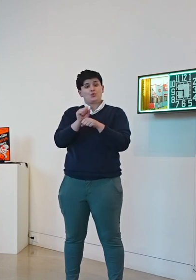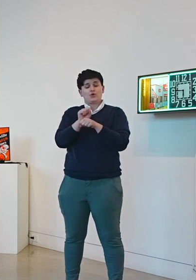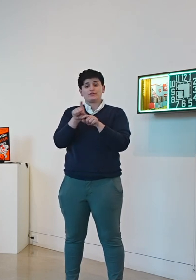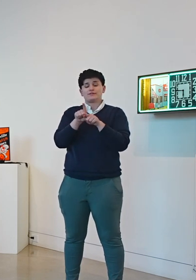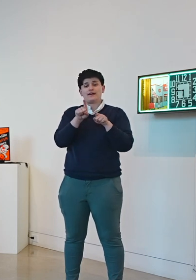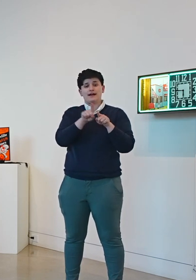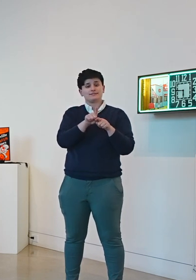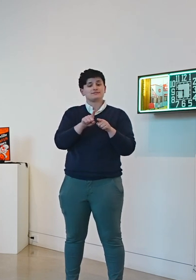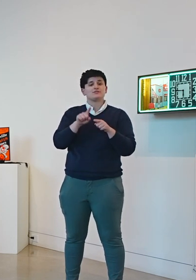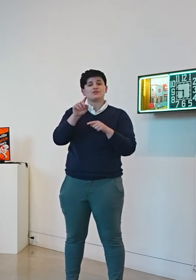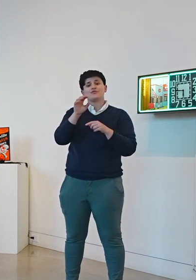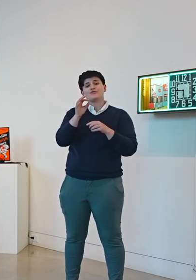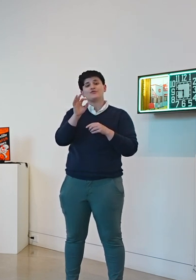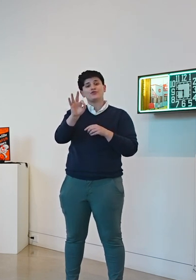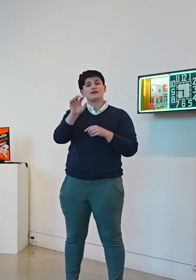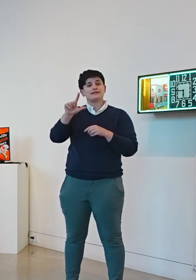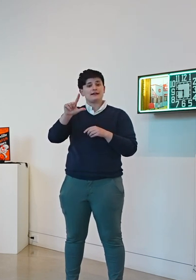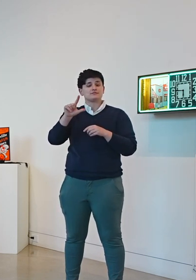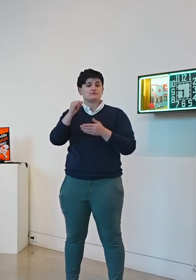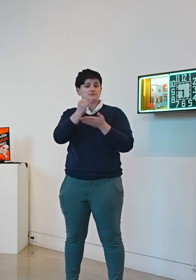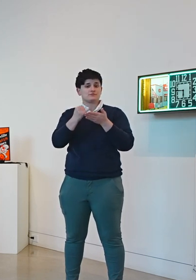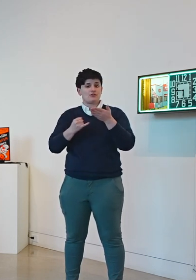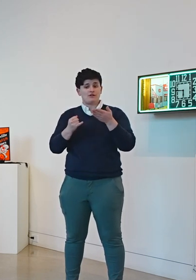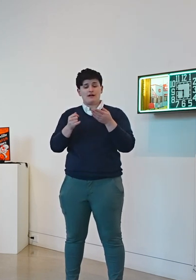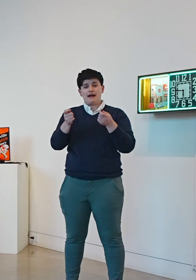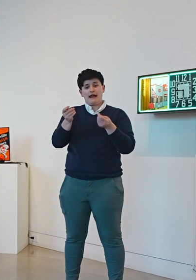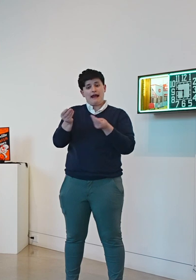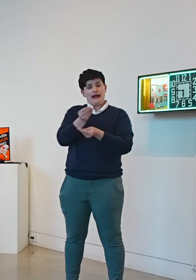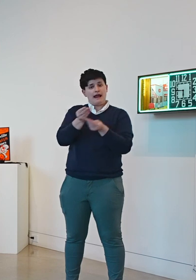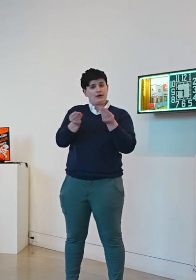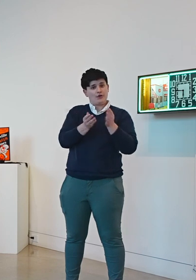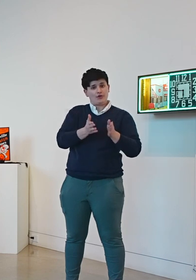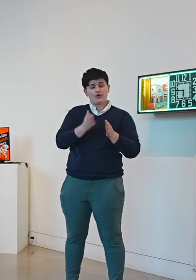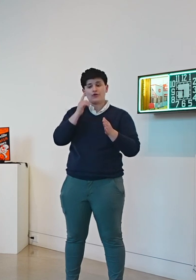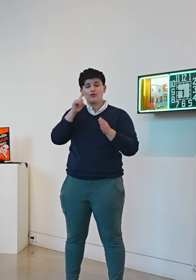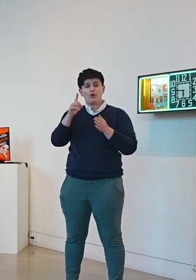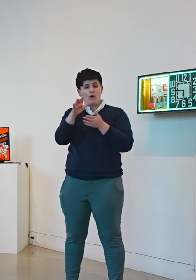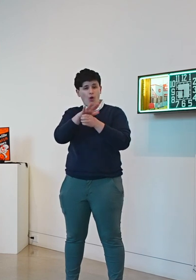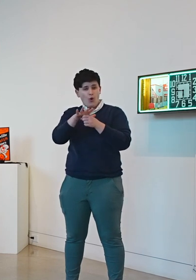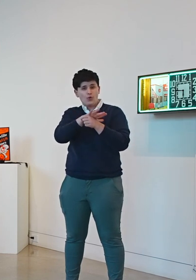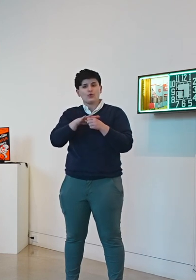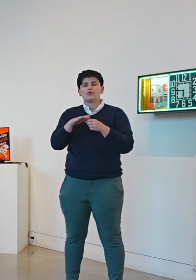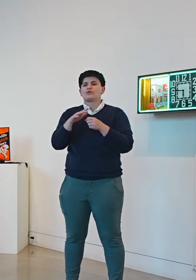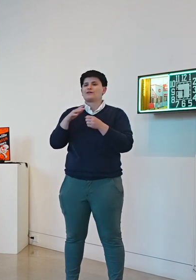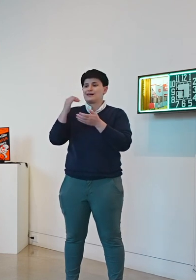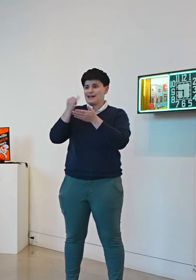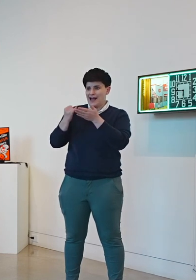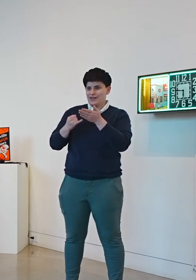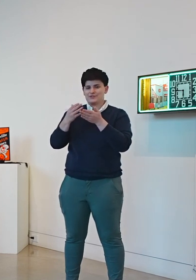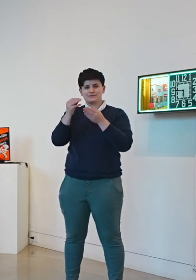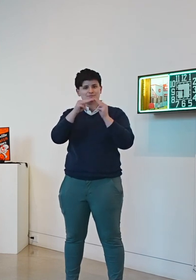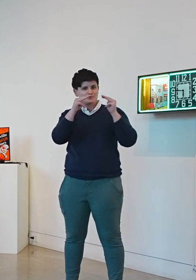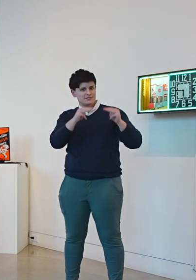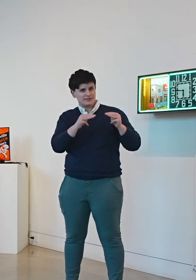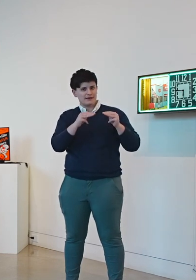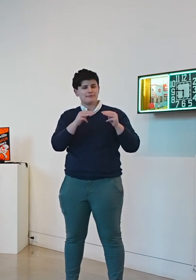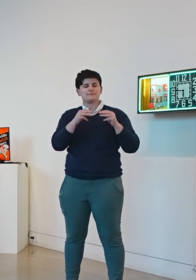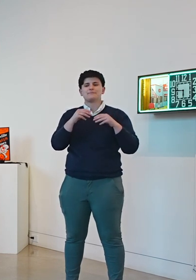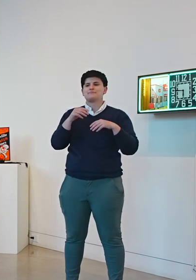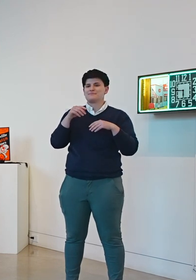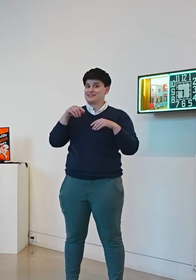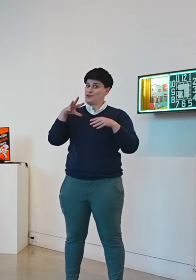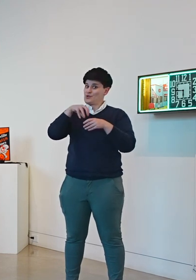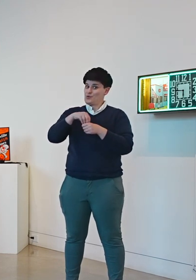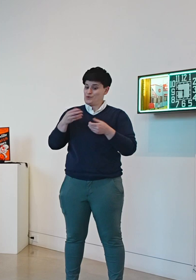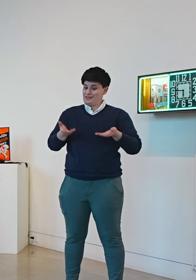art handler for local galleries and museums including 108. And tonight we're going to